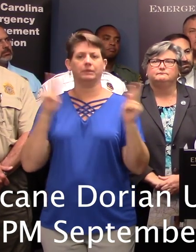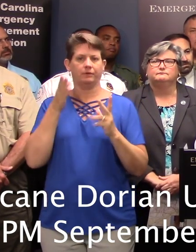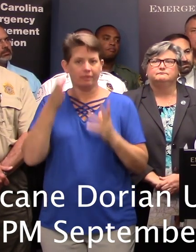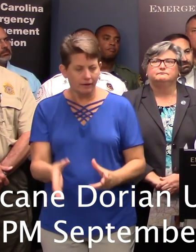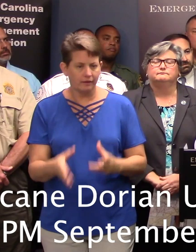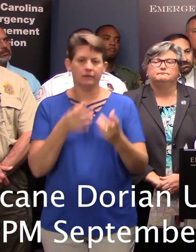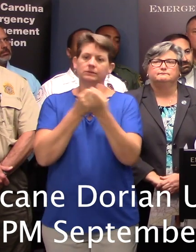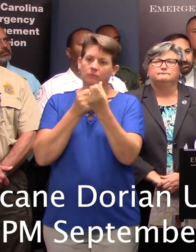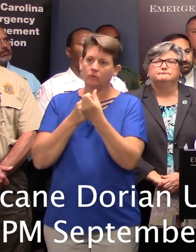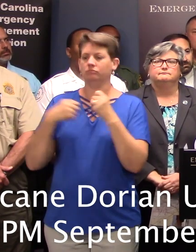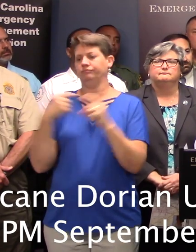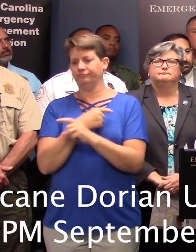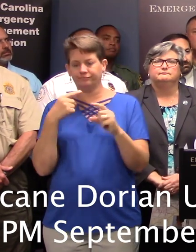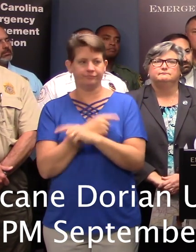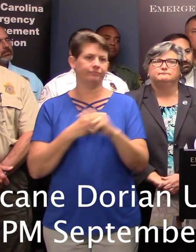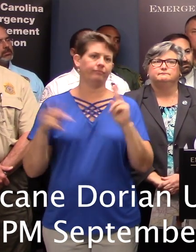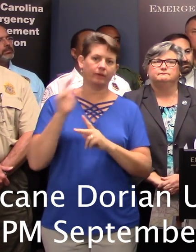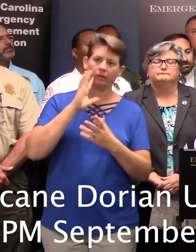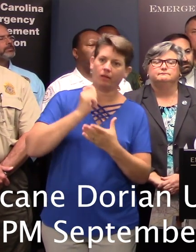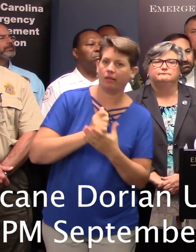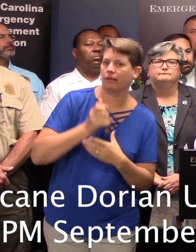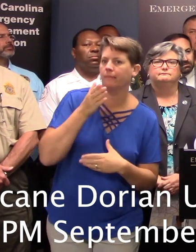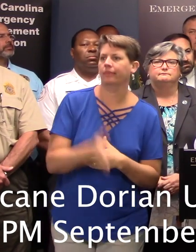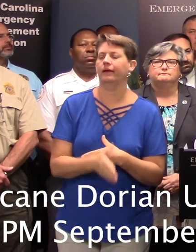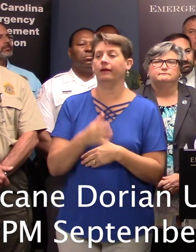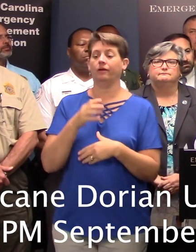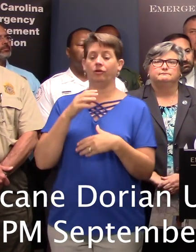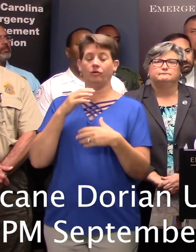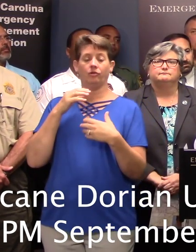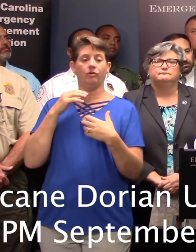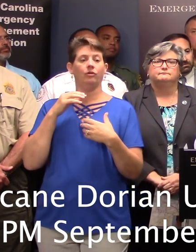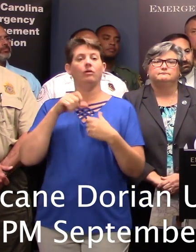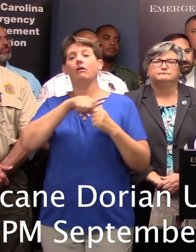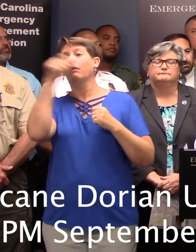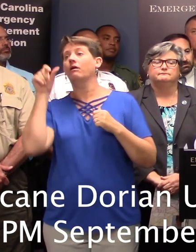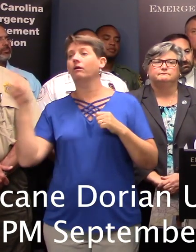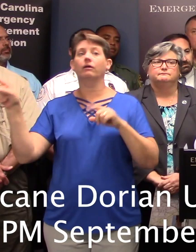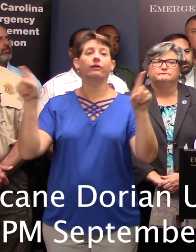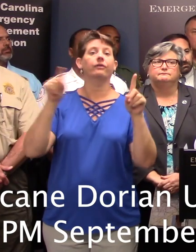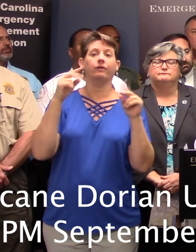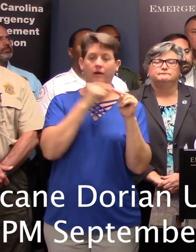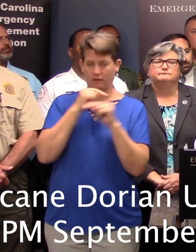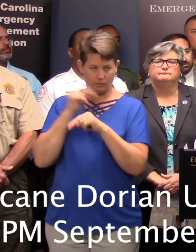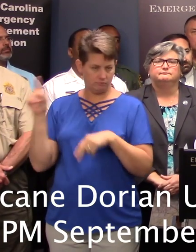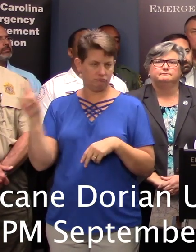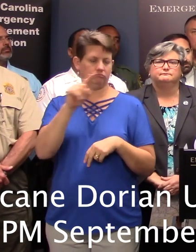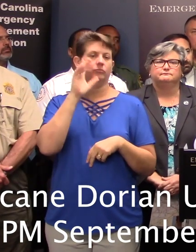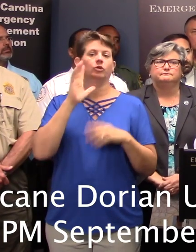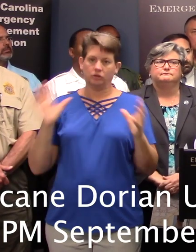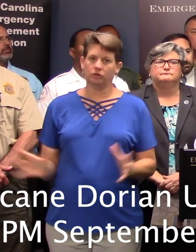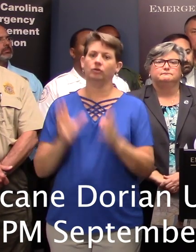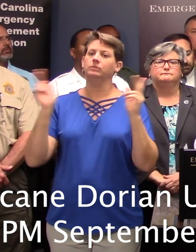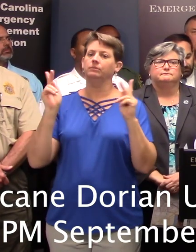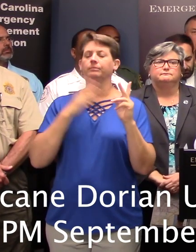All the regular equipment will be there. The officers are on the other highways leading away from the coast. And we urge everybody to drive